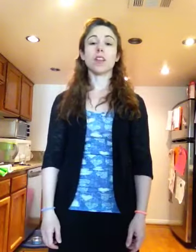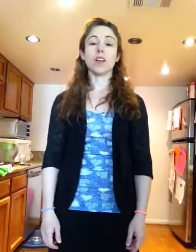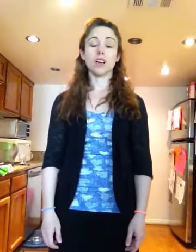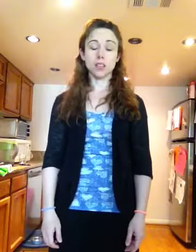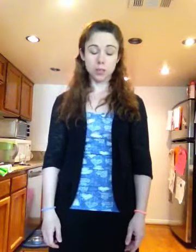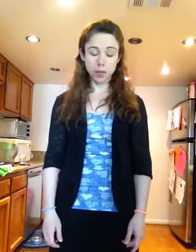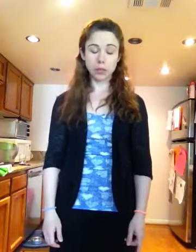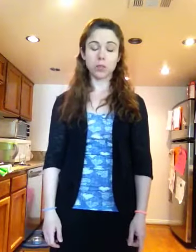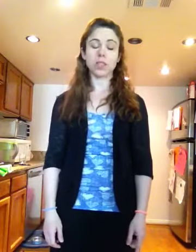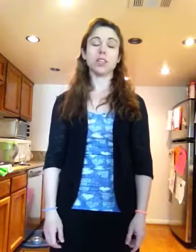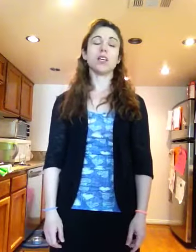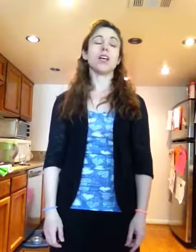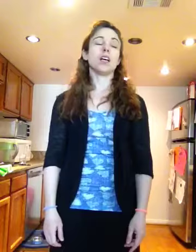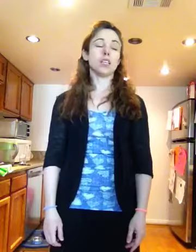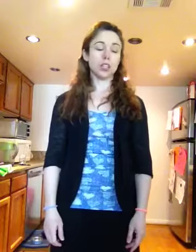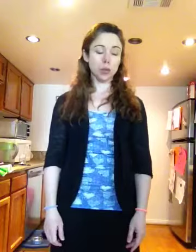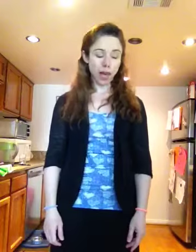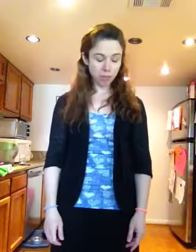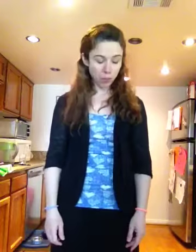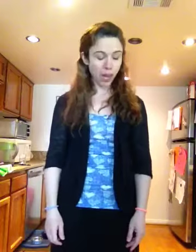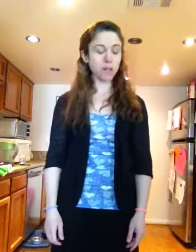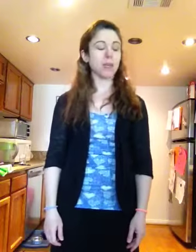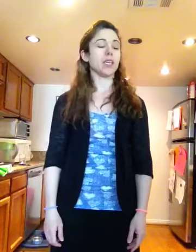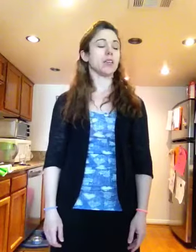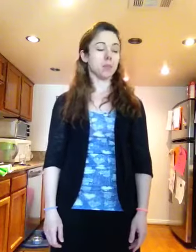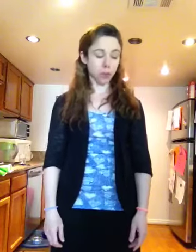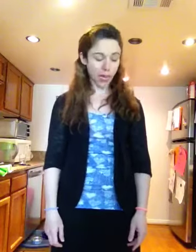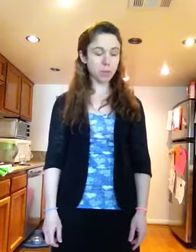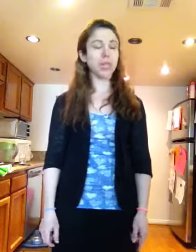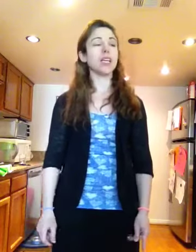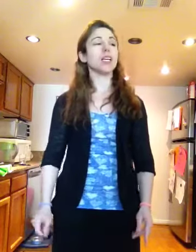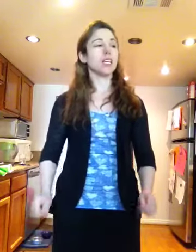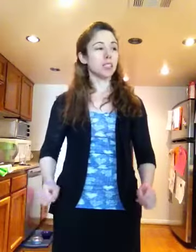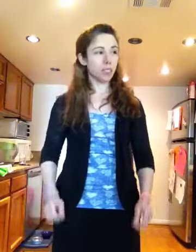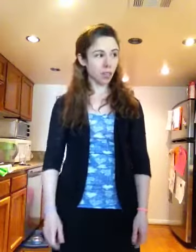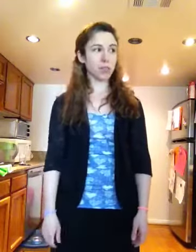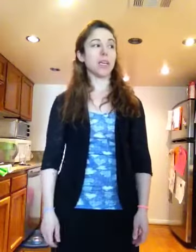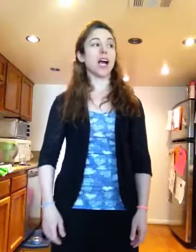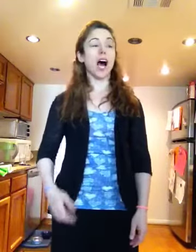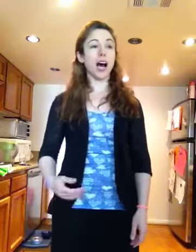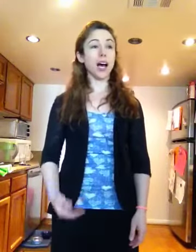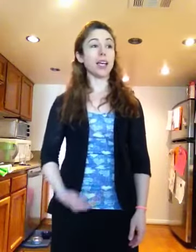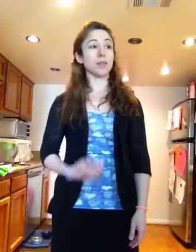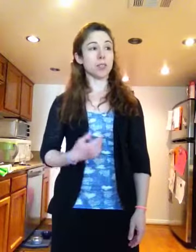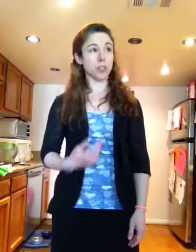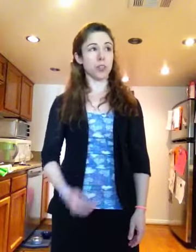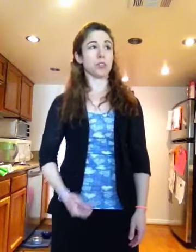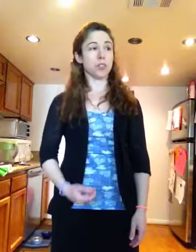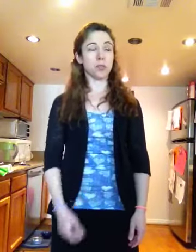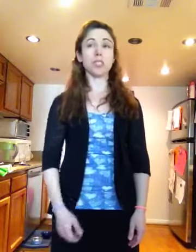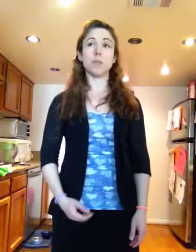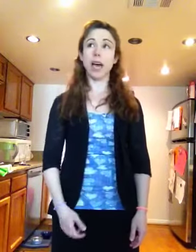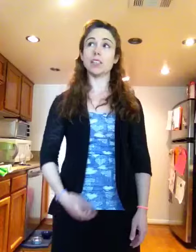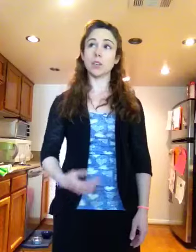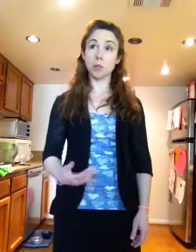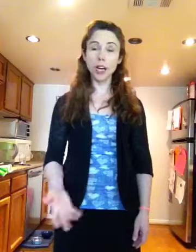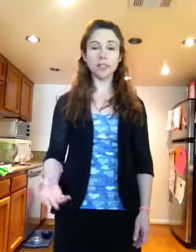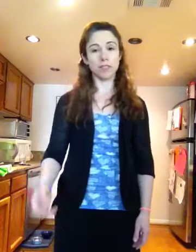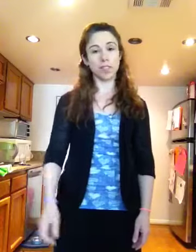Good my lord, you have begot me, bred me, loved me. I return those duties back as a right fit.